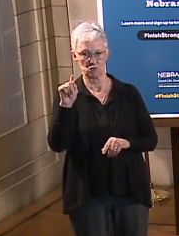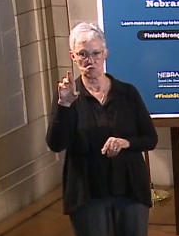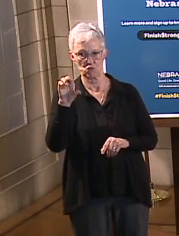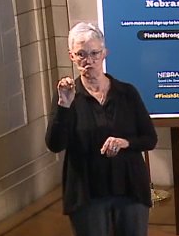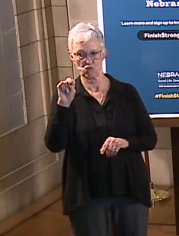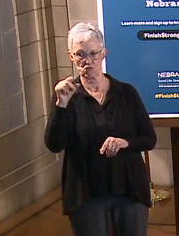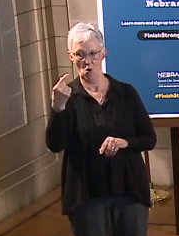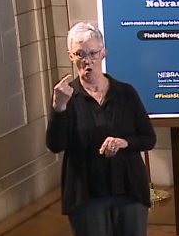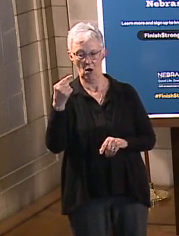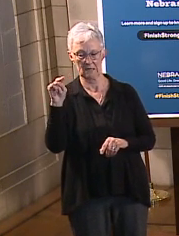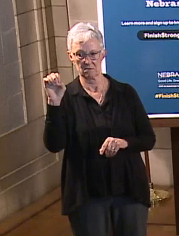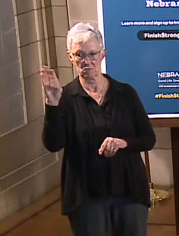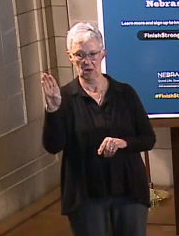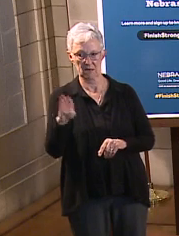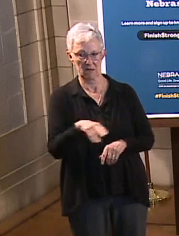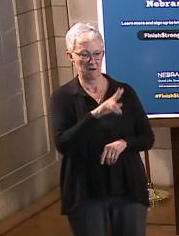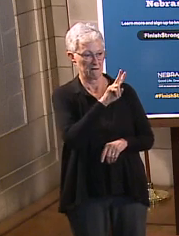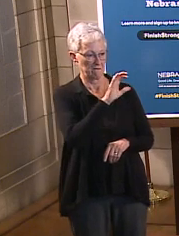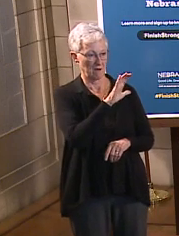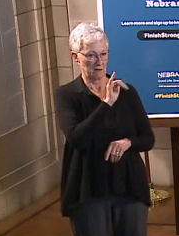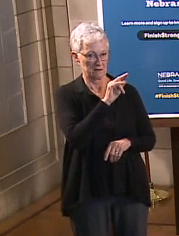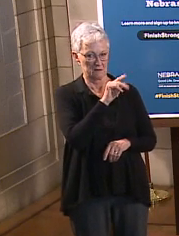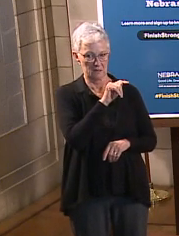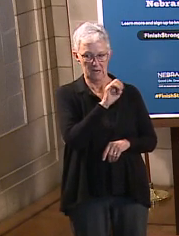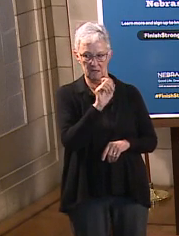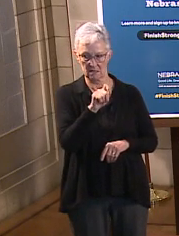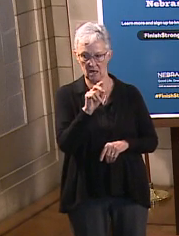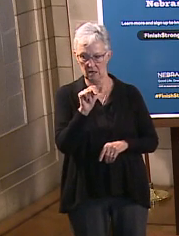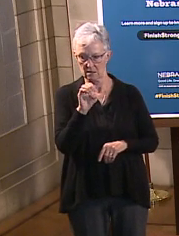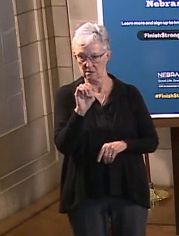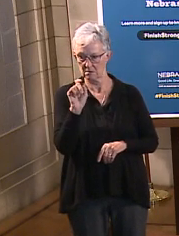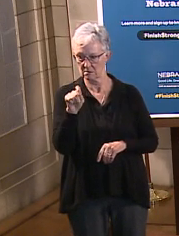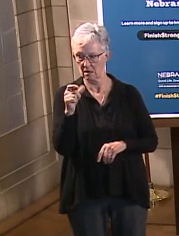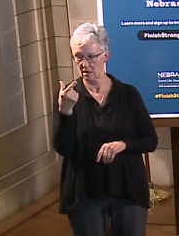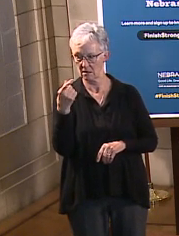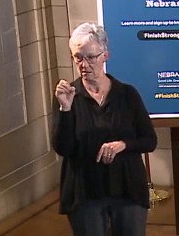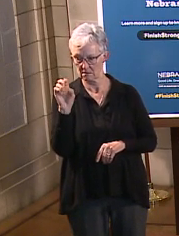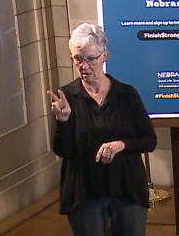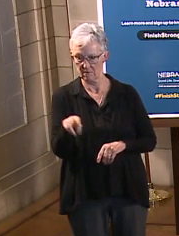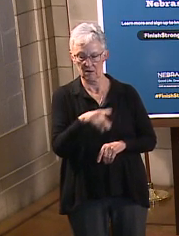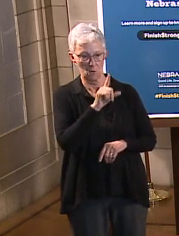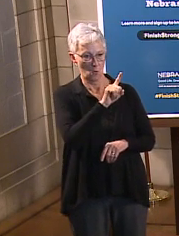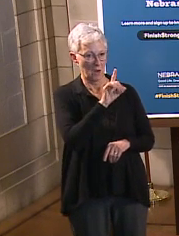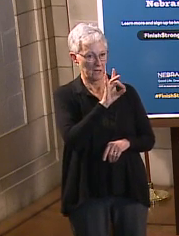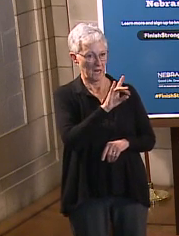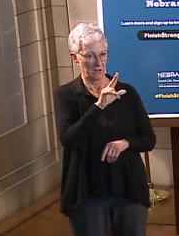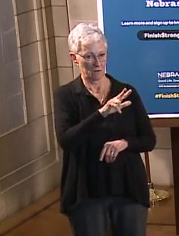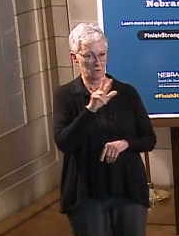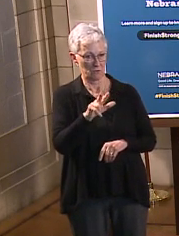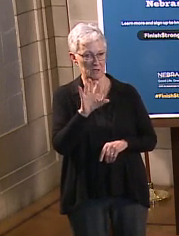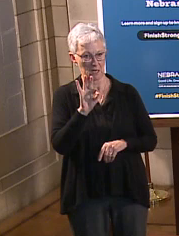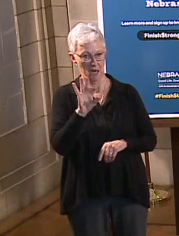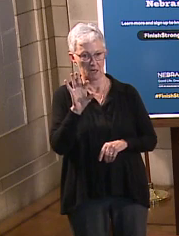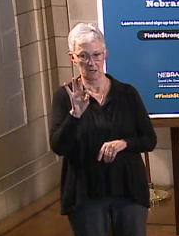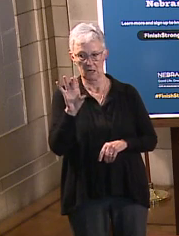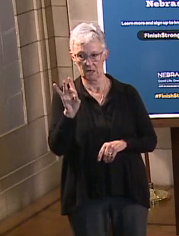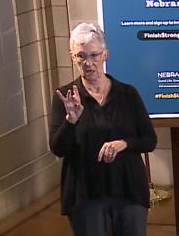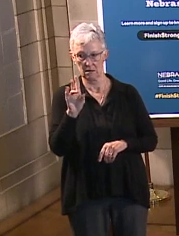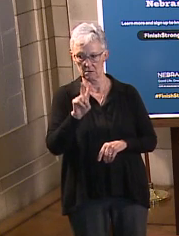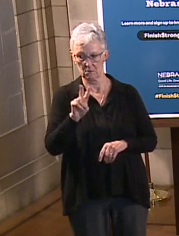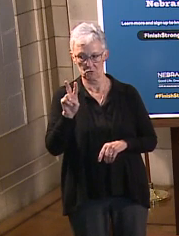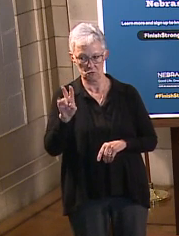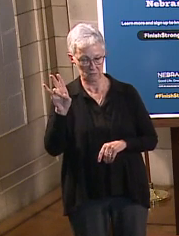vaccinate.ne.gov, call 1-833, toll free, 1-833-998-2275.